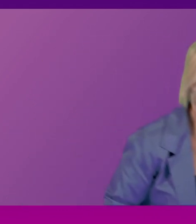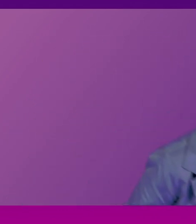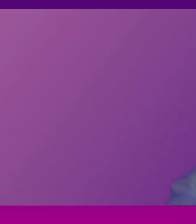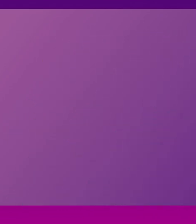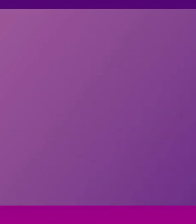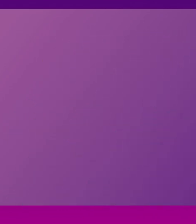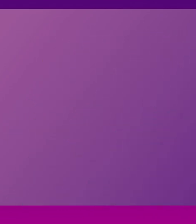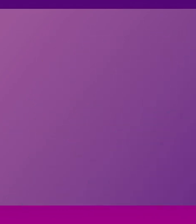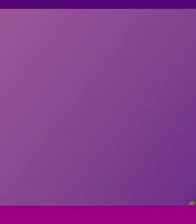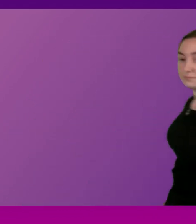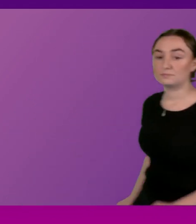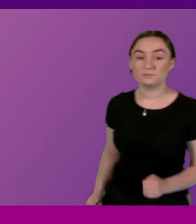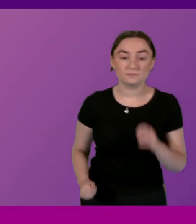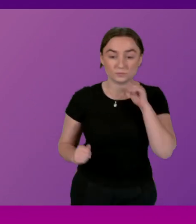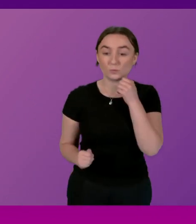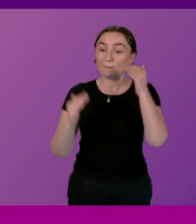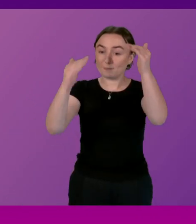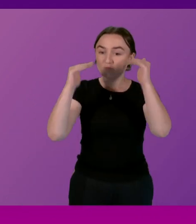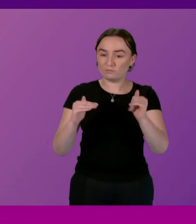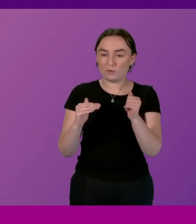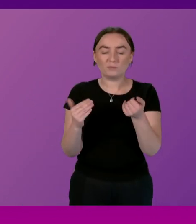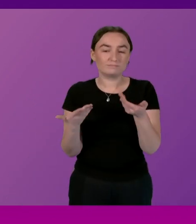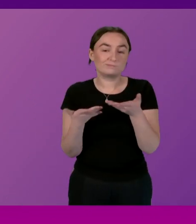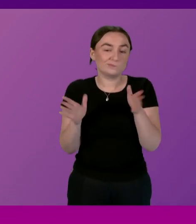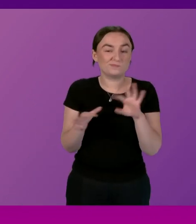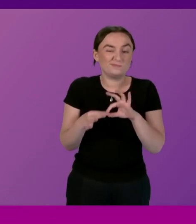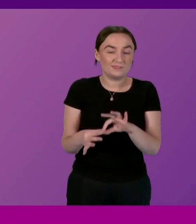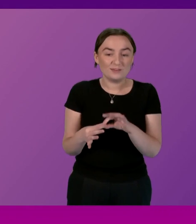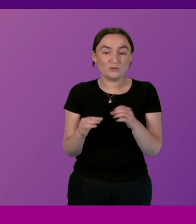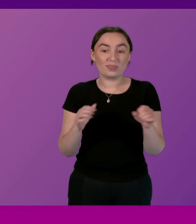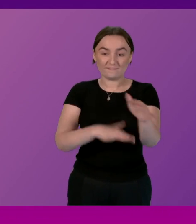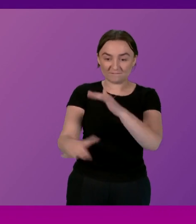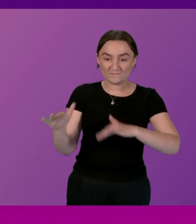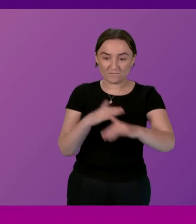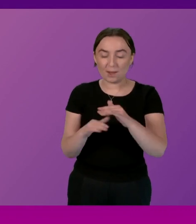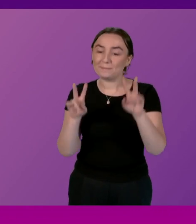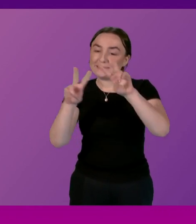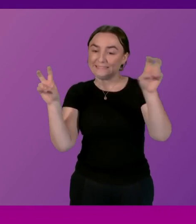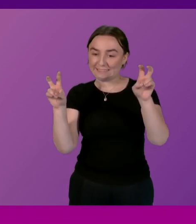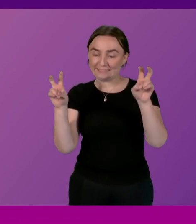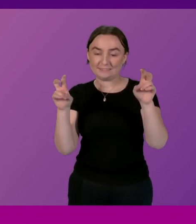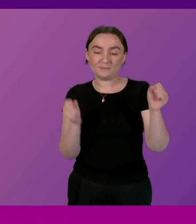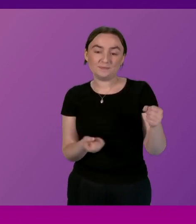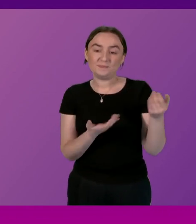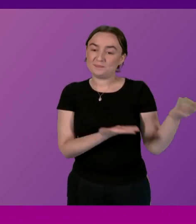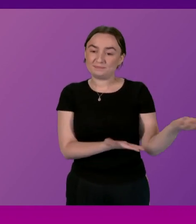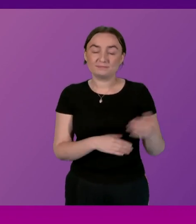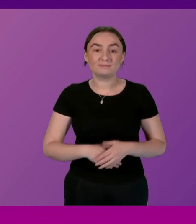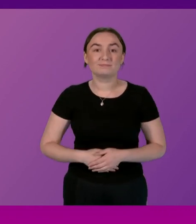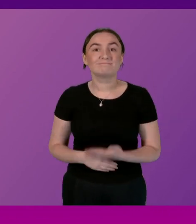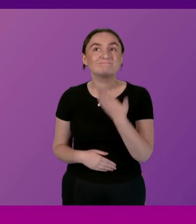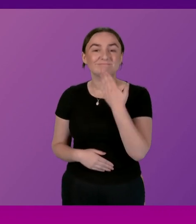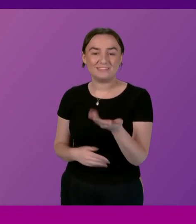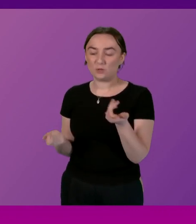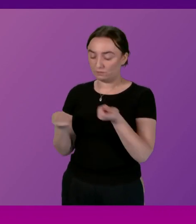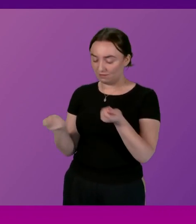to move on to broadly under the environment theme I'm going to invite Finlay Carson convener rural affairs and islands committee thank you